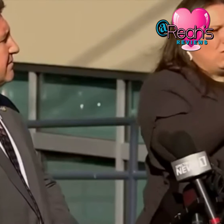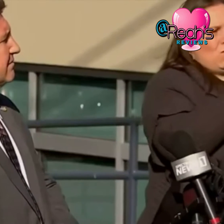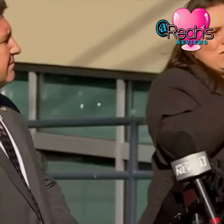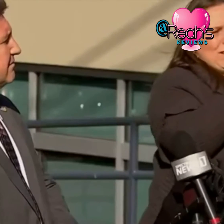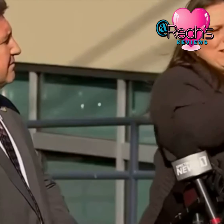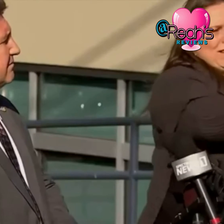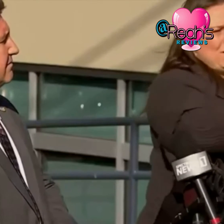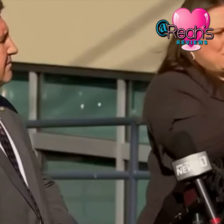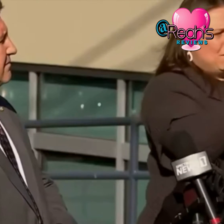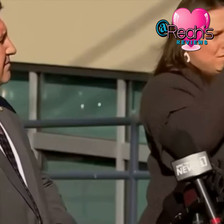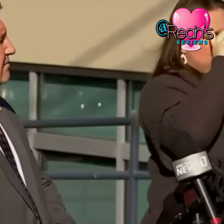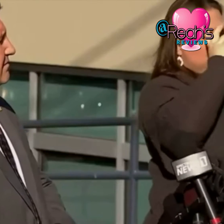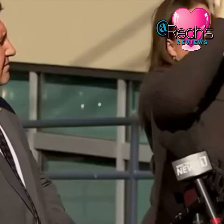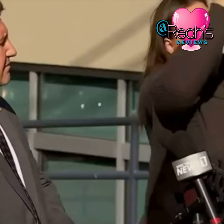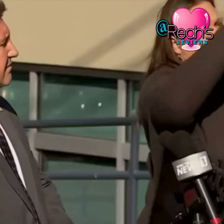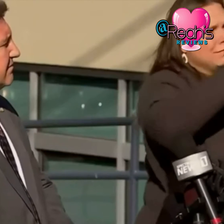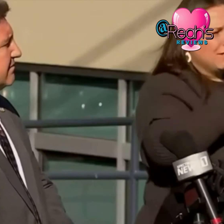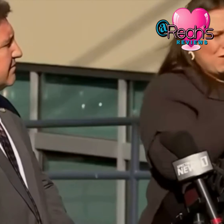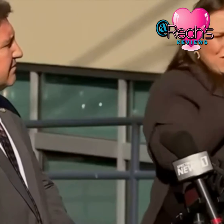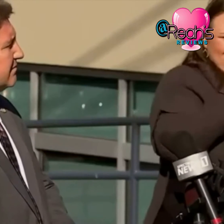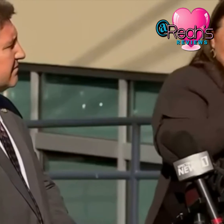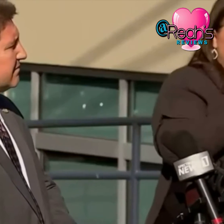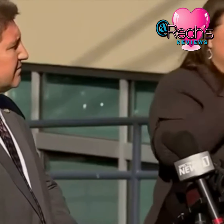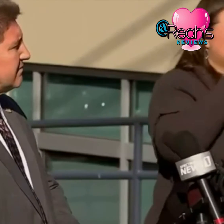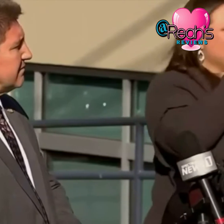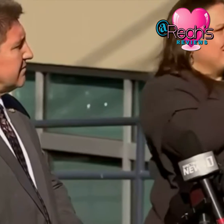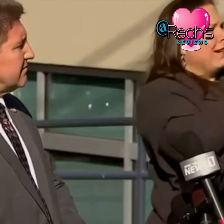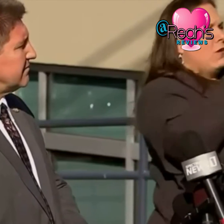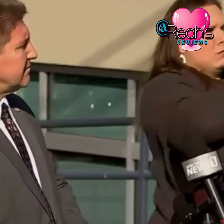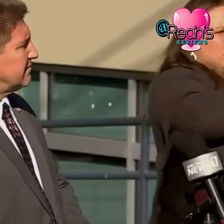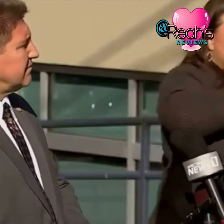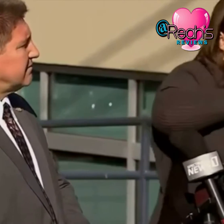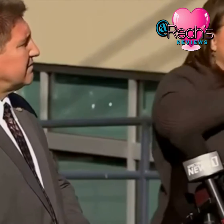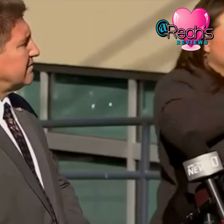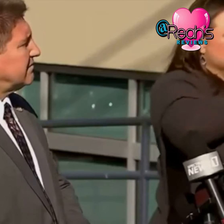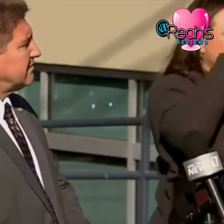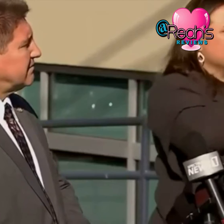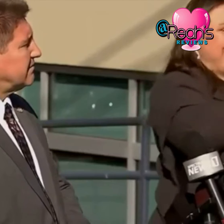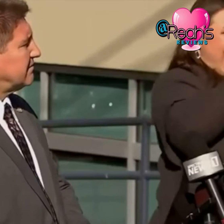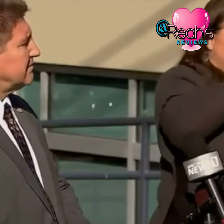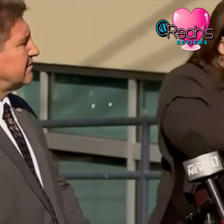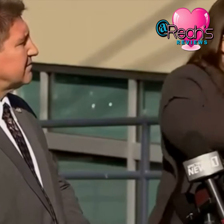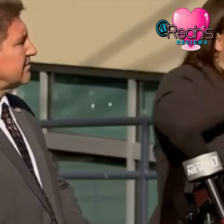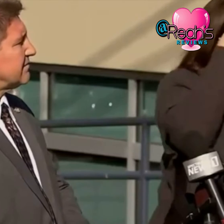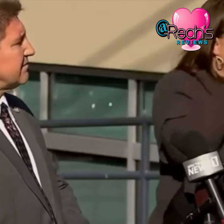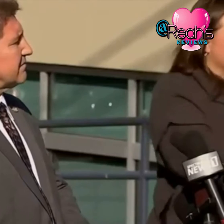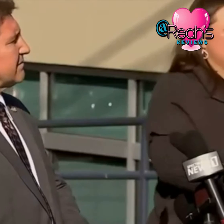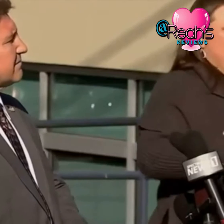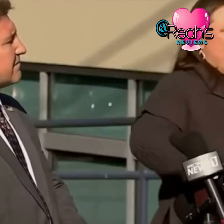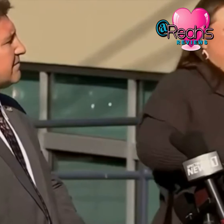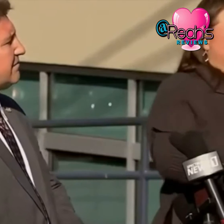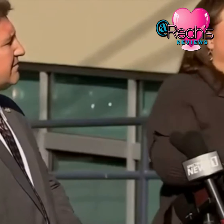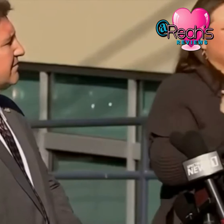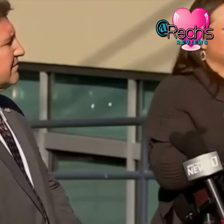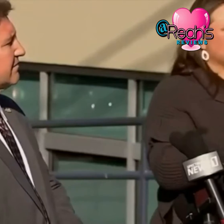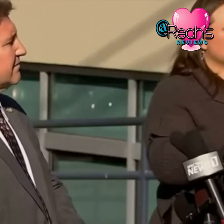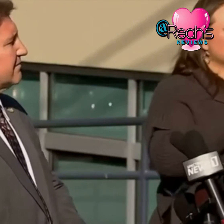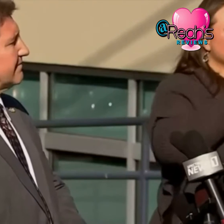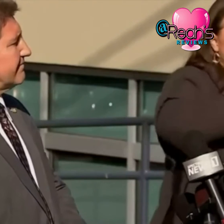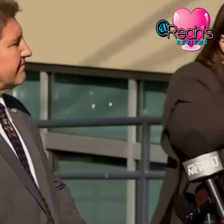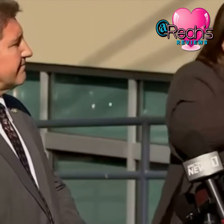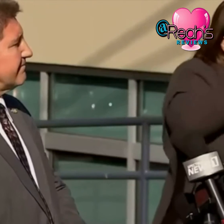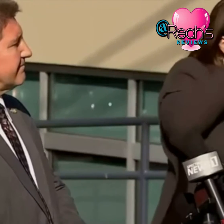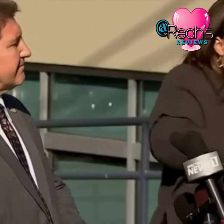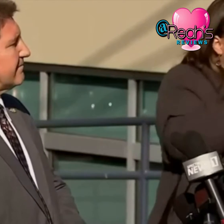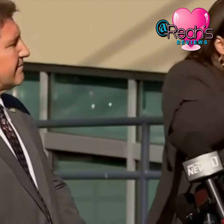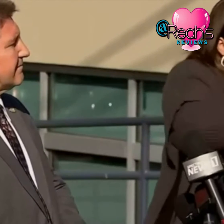out of nowhere that an rv would have an announcement warning of an explosion and then it would happen um what kind of a person